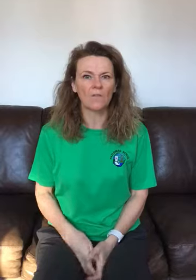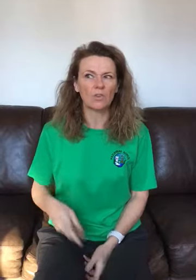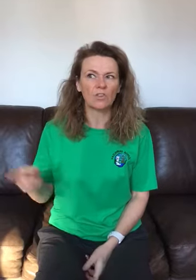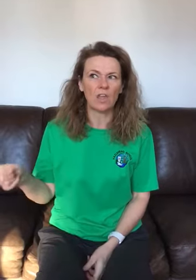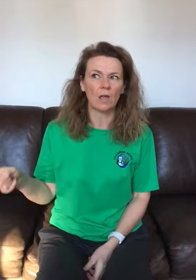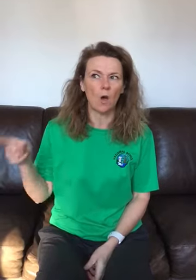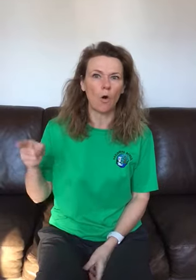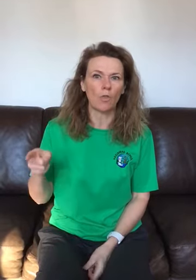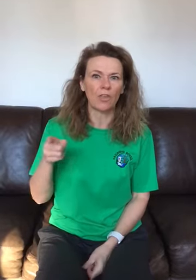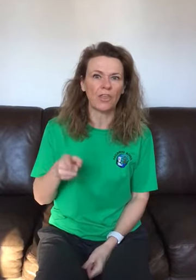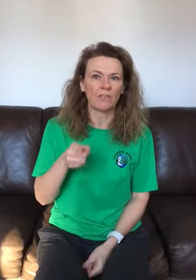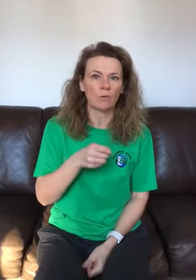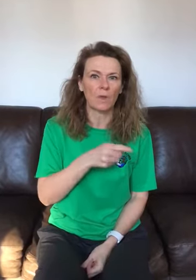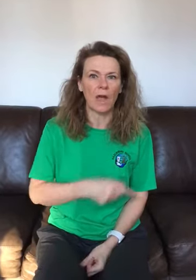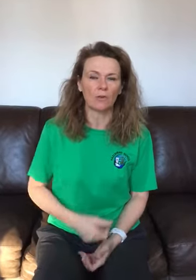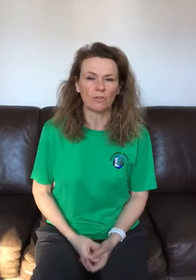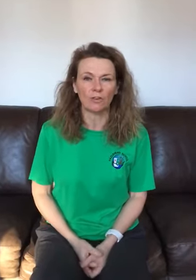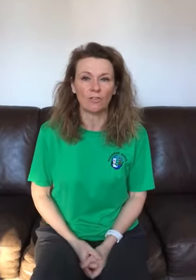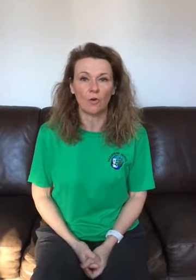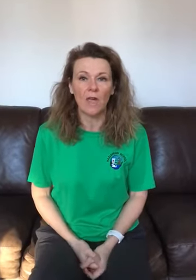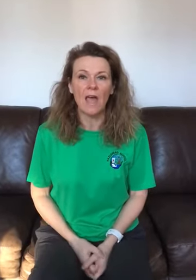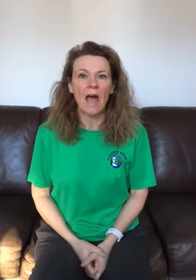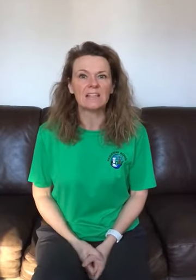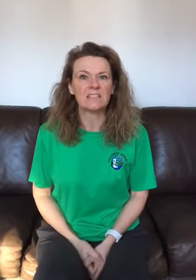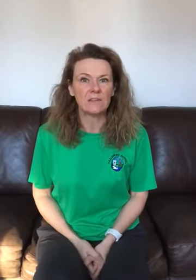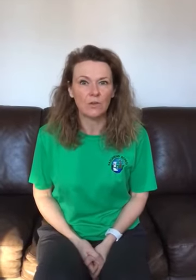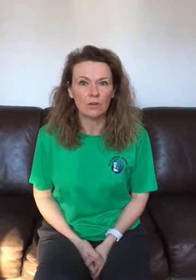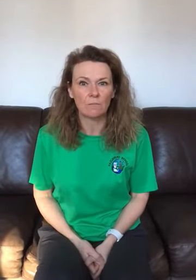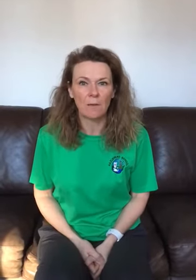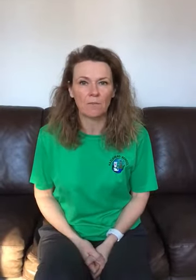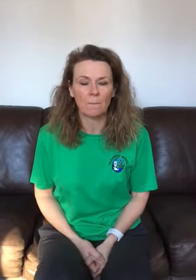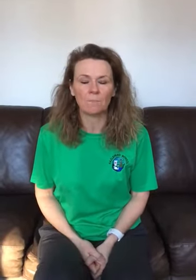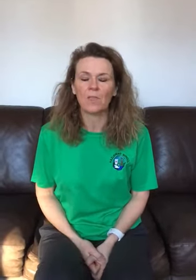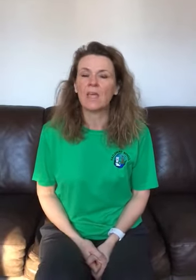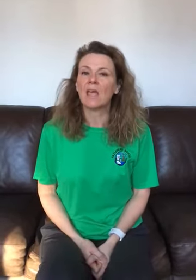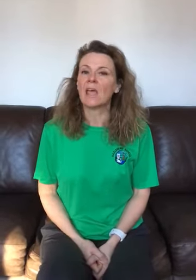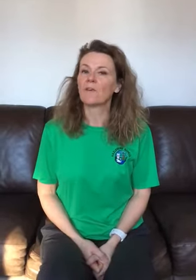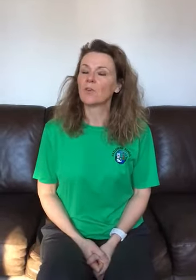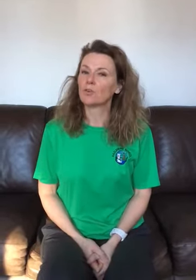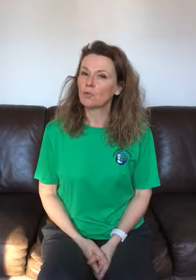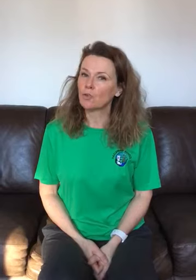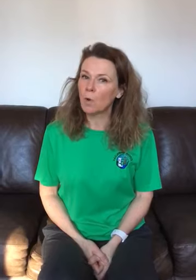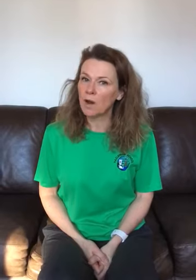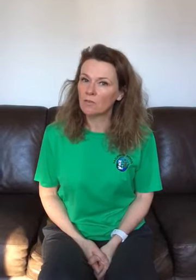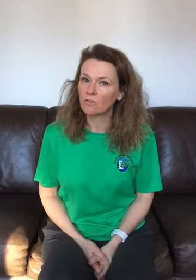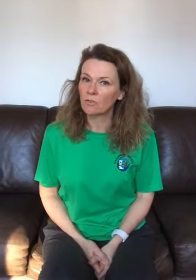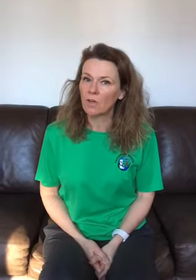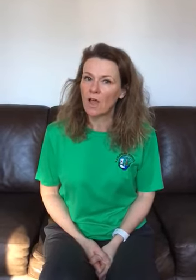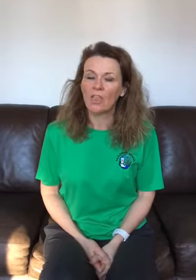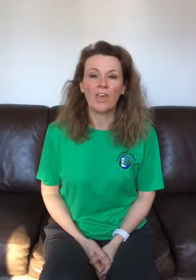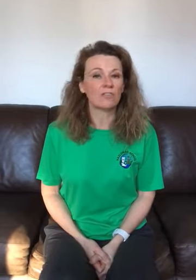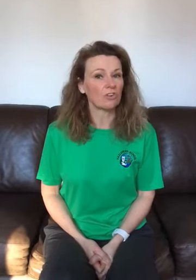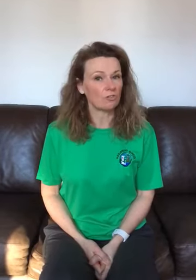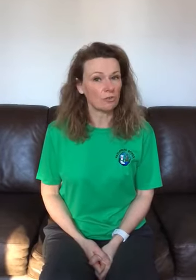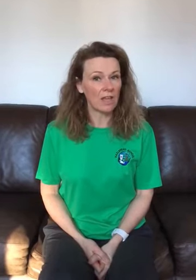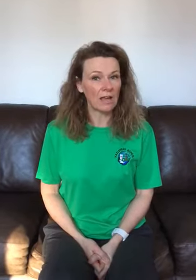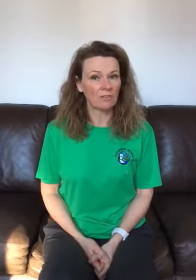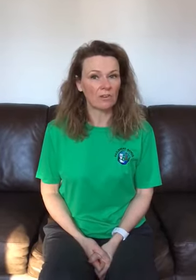to sing all the things that we add on to our song and see if you can remember them. If you don't know the words then just do the actions